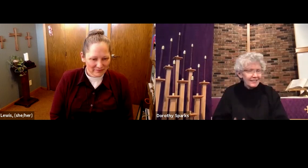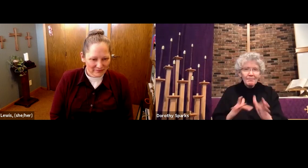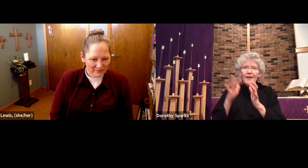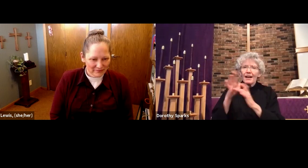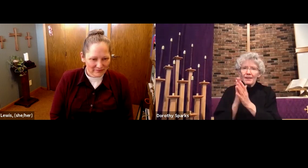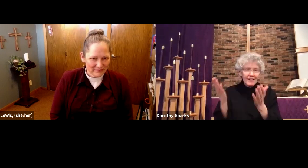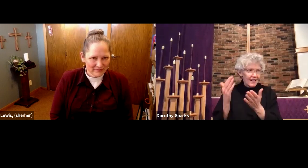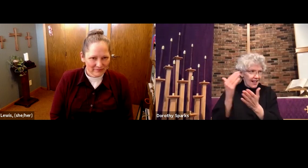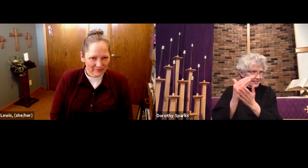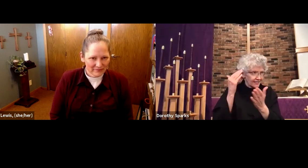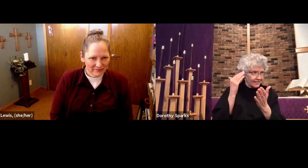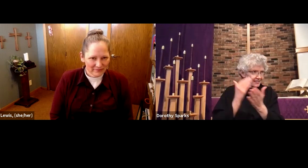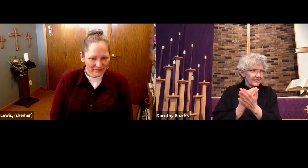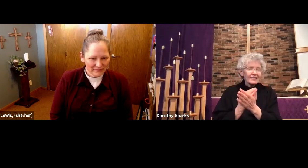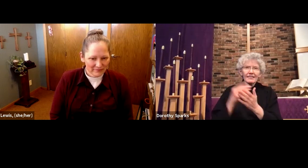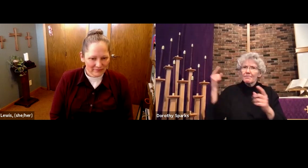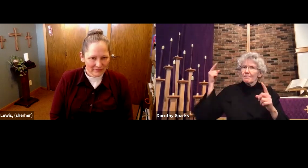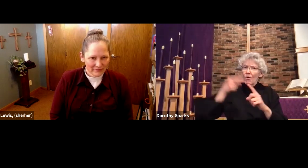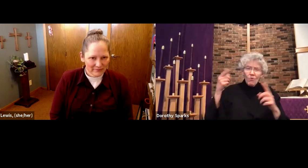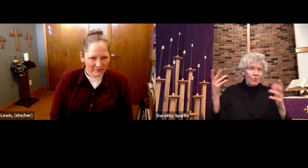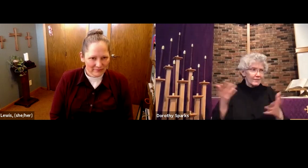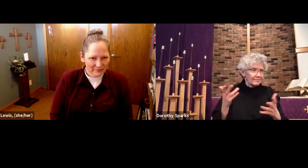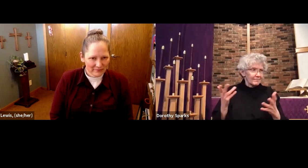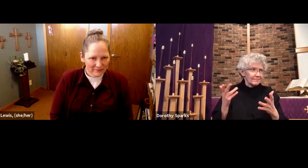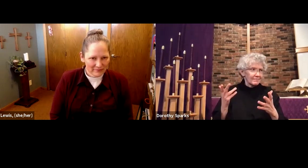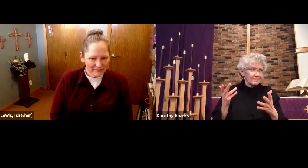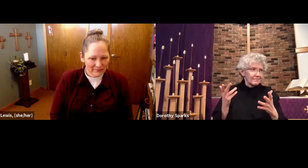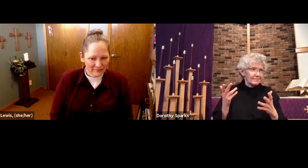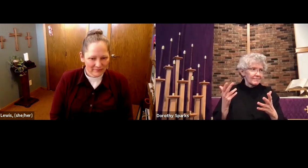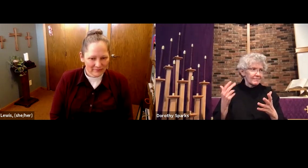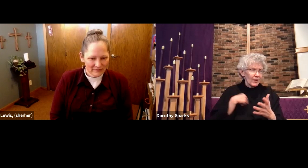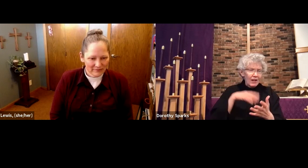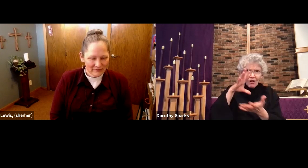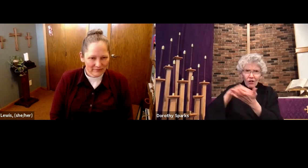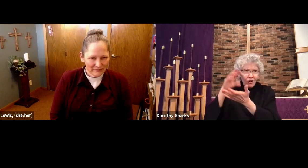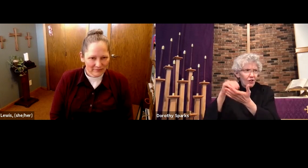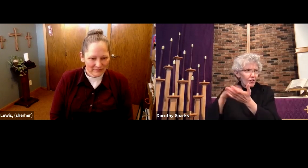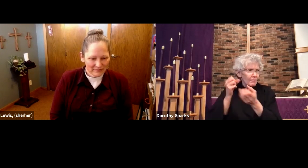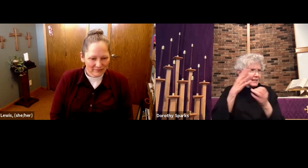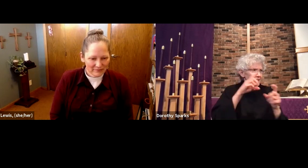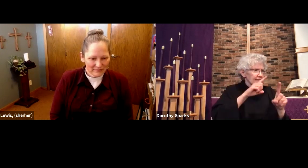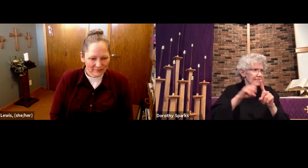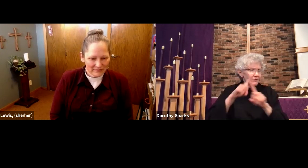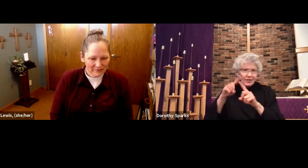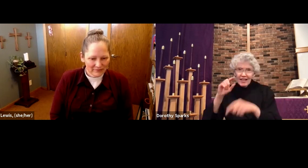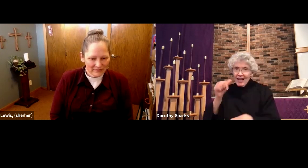Each Sunday in Lent, we will connect the Bible lesson with the concept